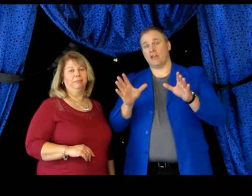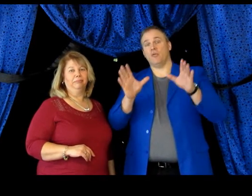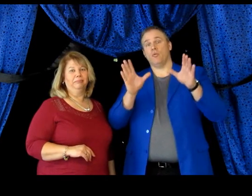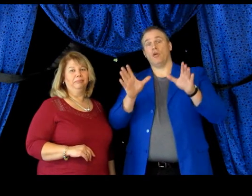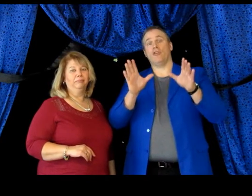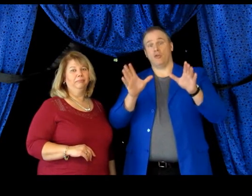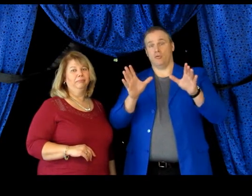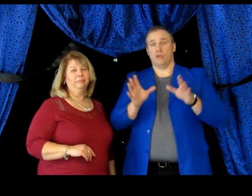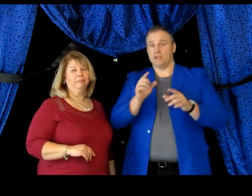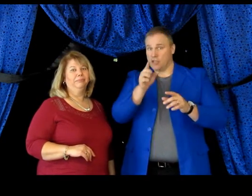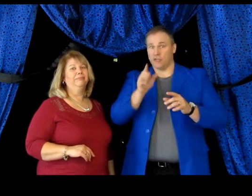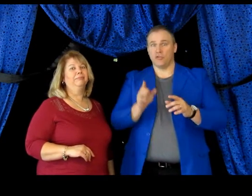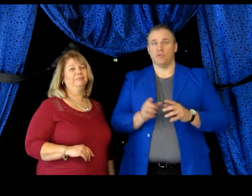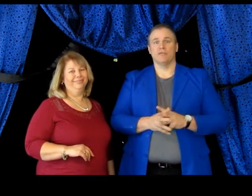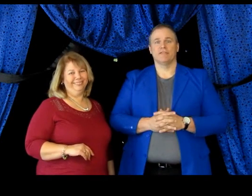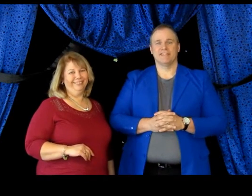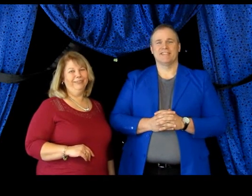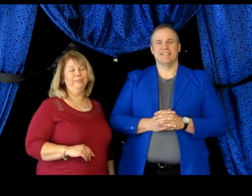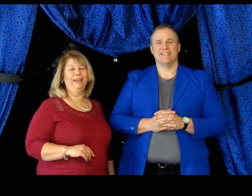with you. See you soon. Bye.